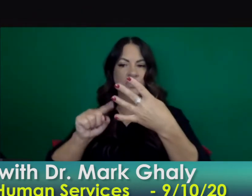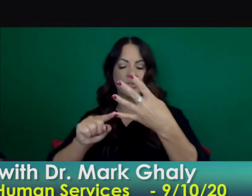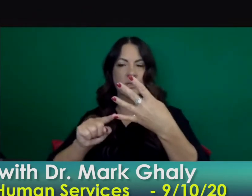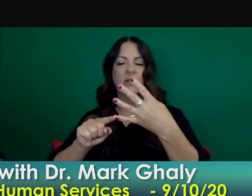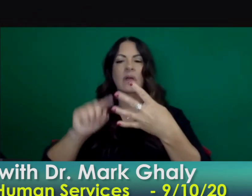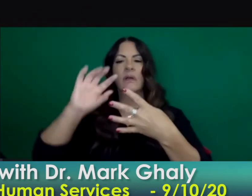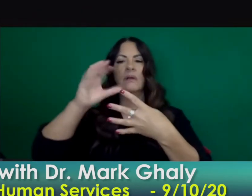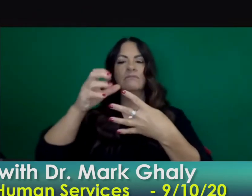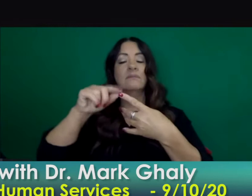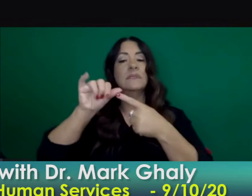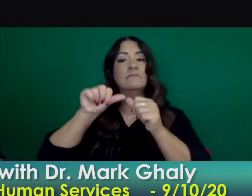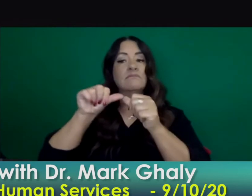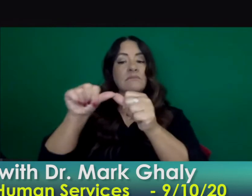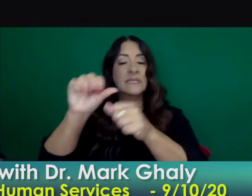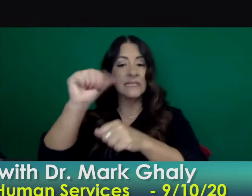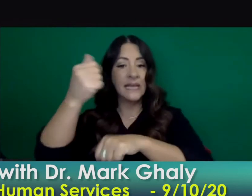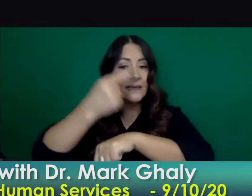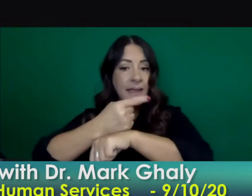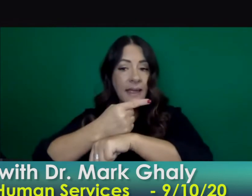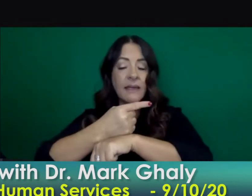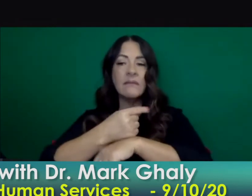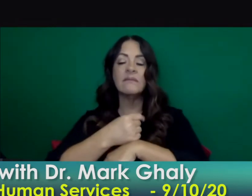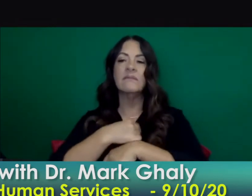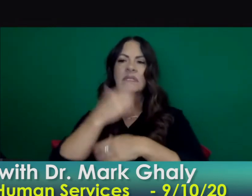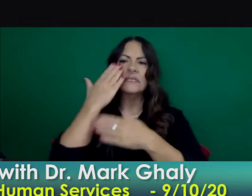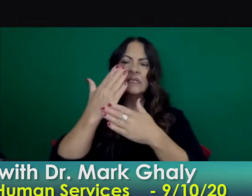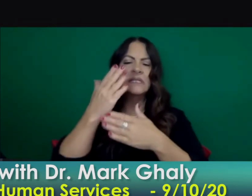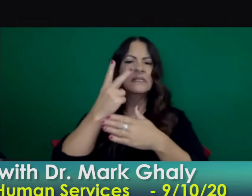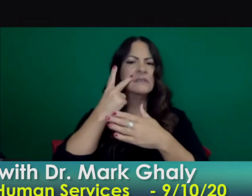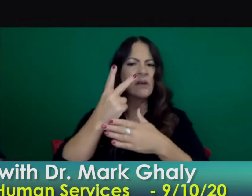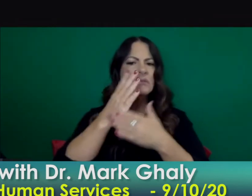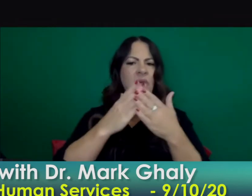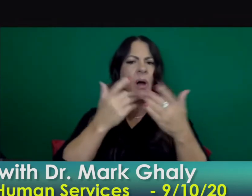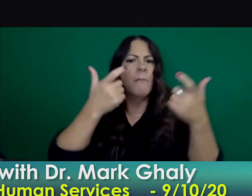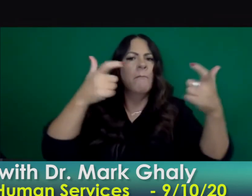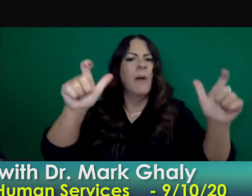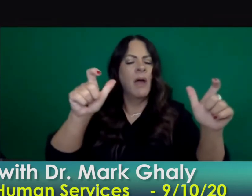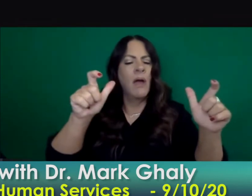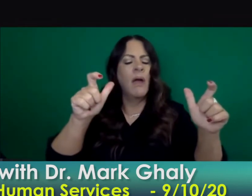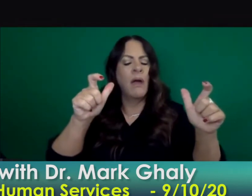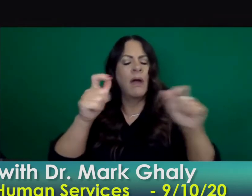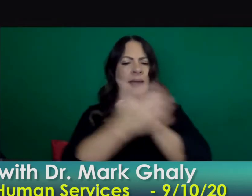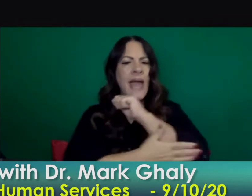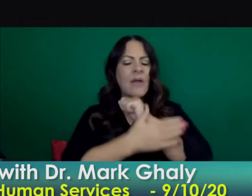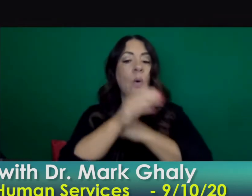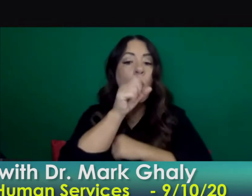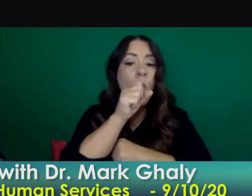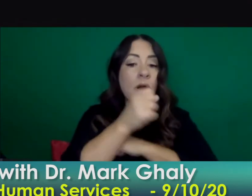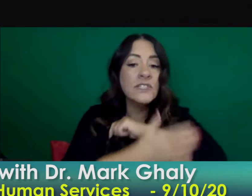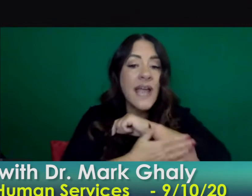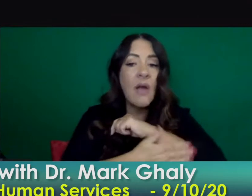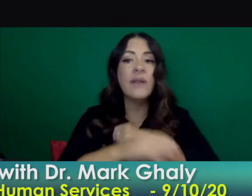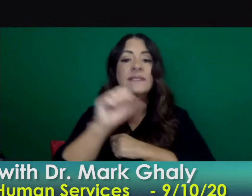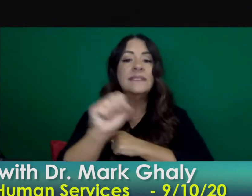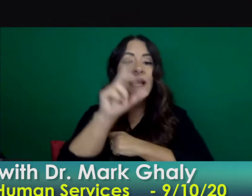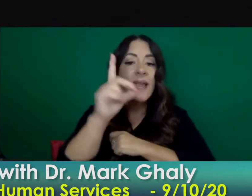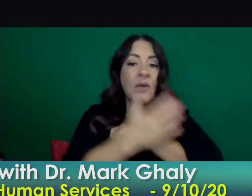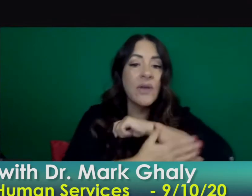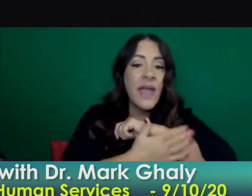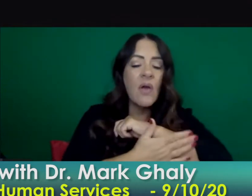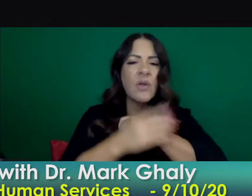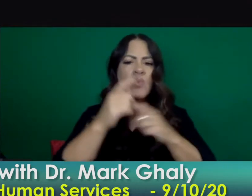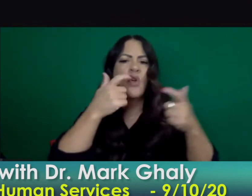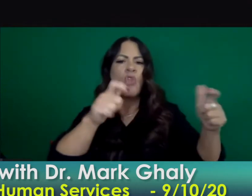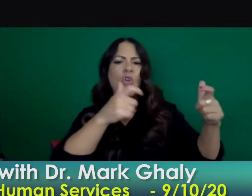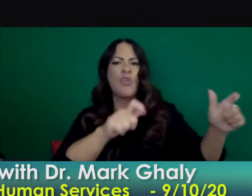we saw a number of larger counties this week really orange uh san diego these counties that